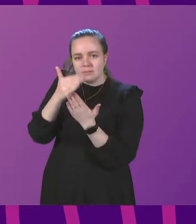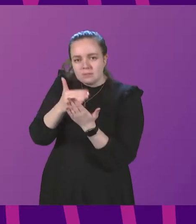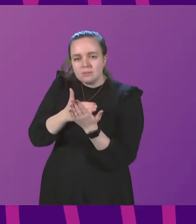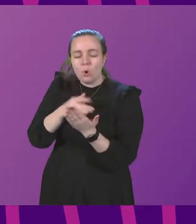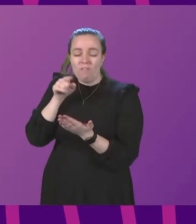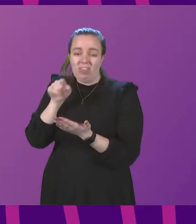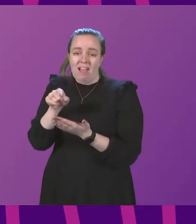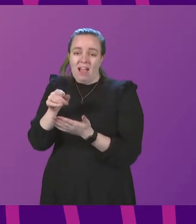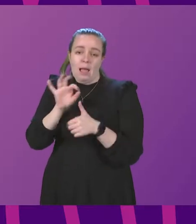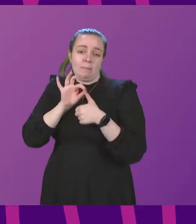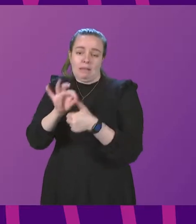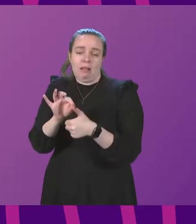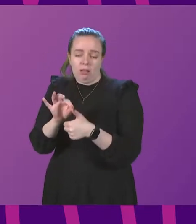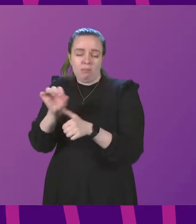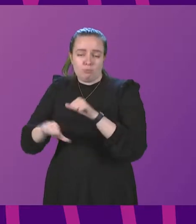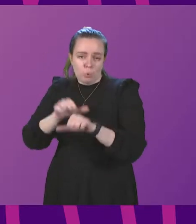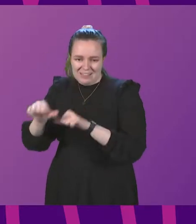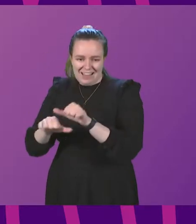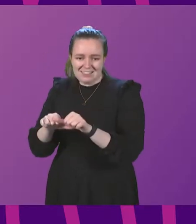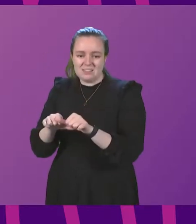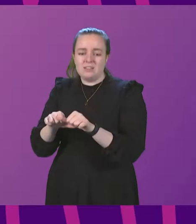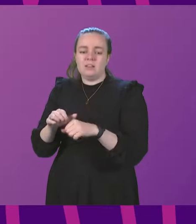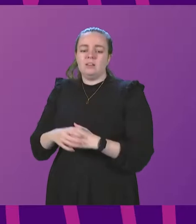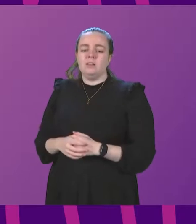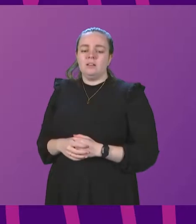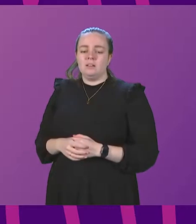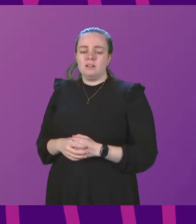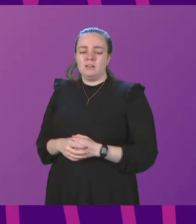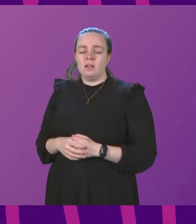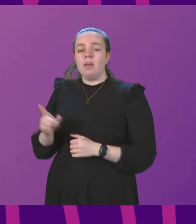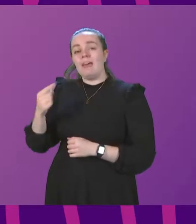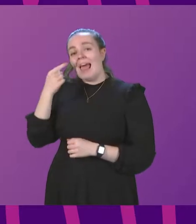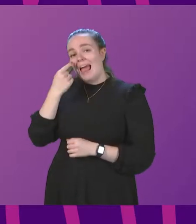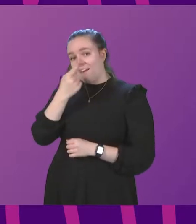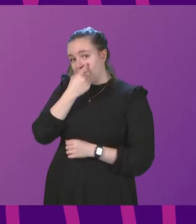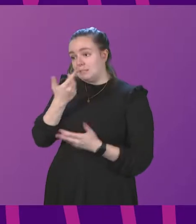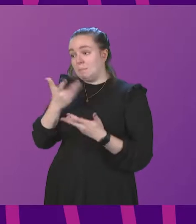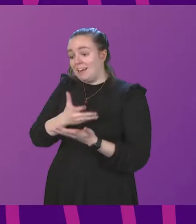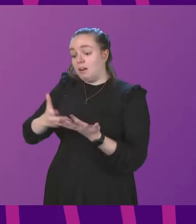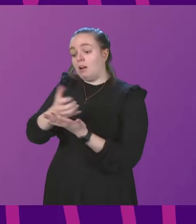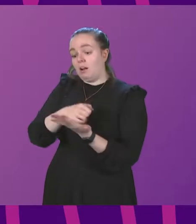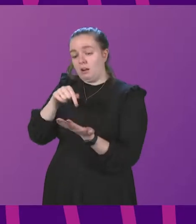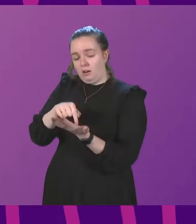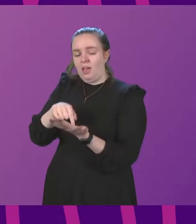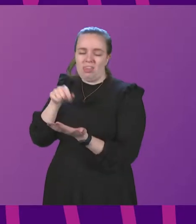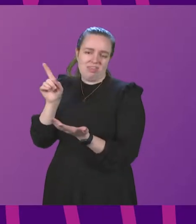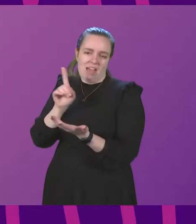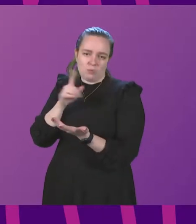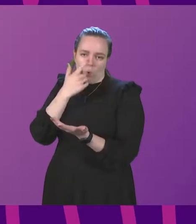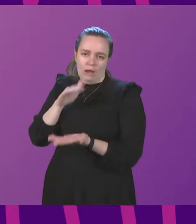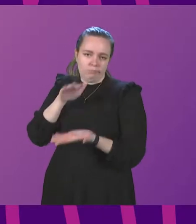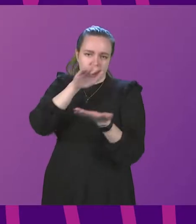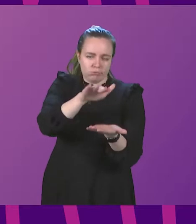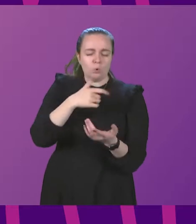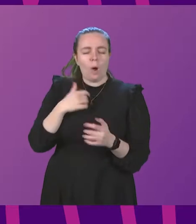that appeal process. The evidence that has been gathered will be what can go in for that.